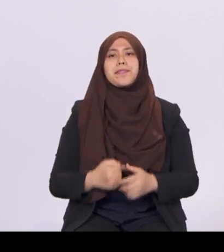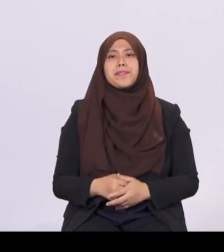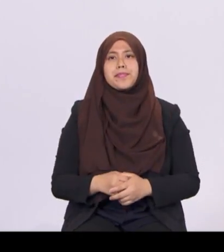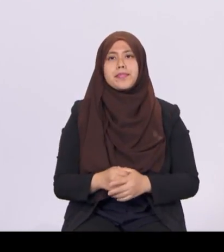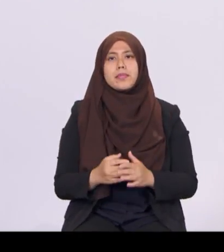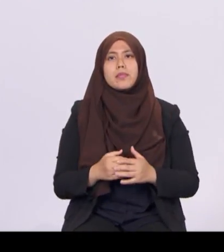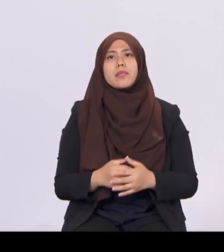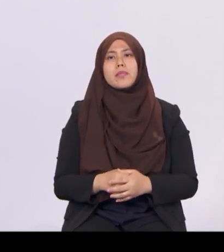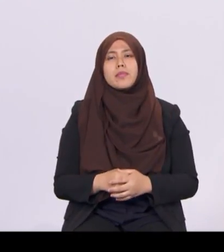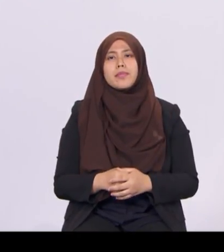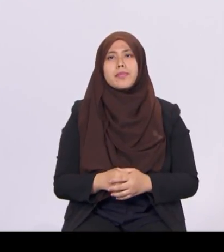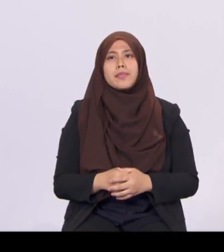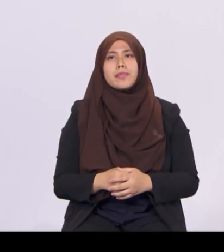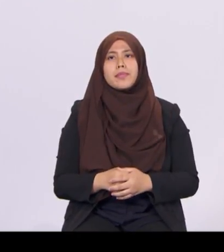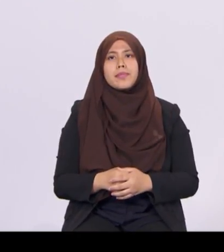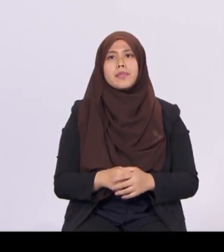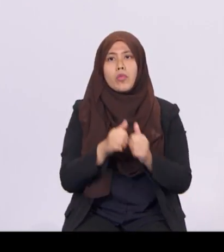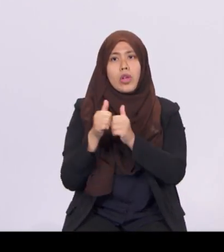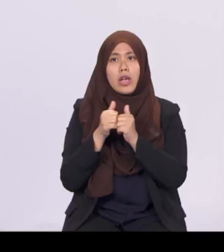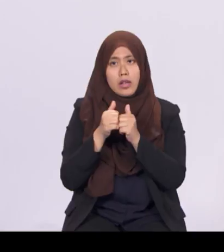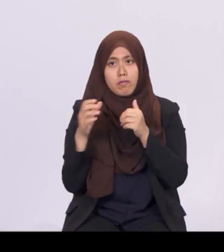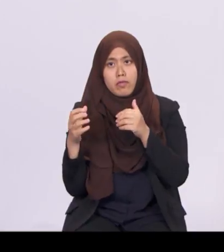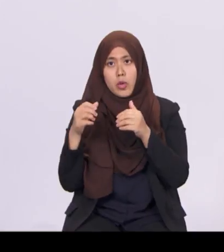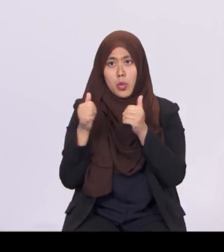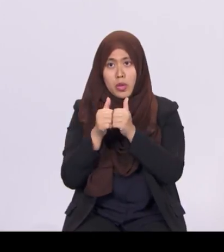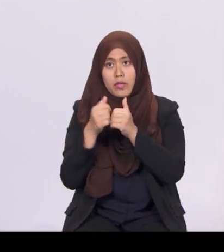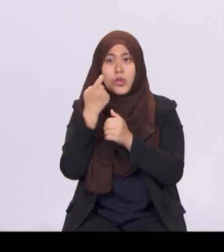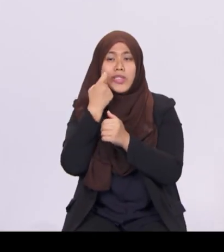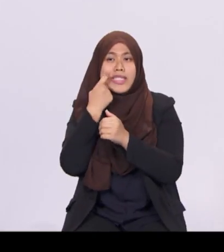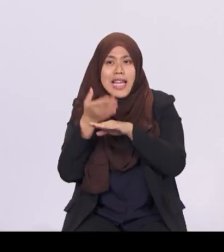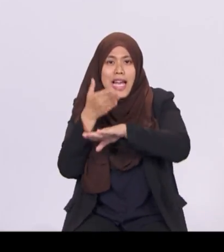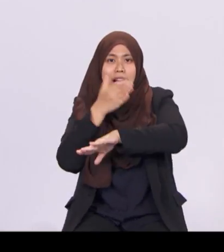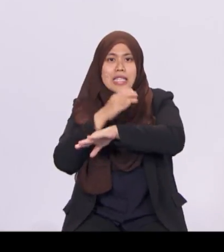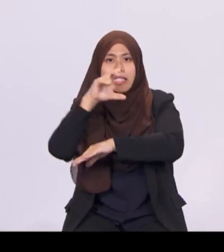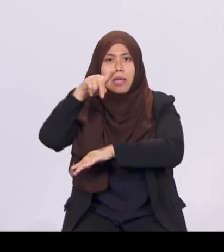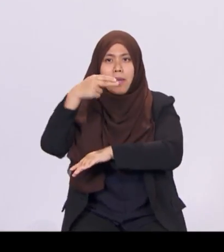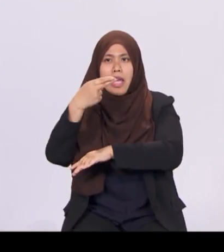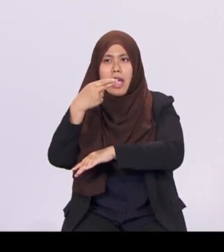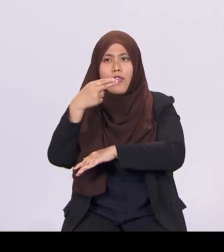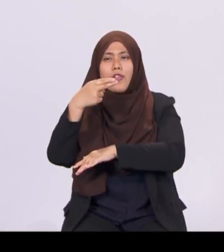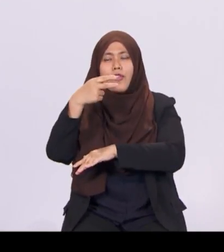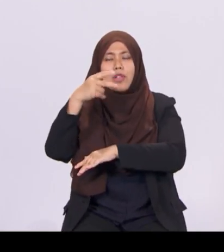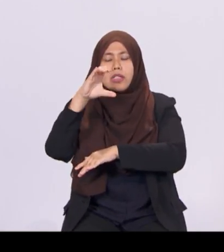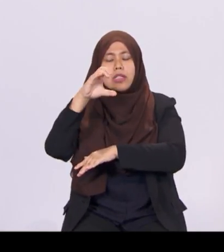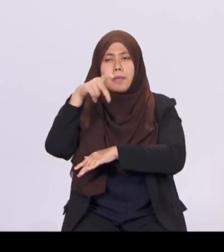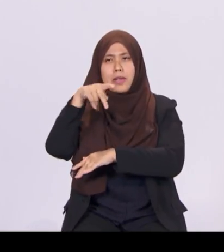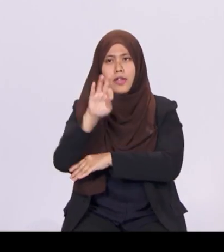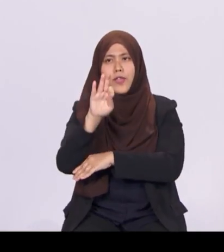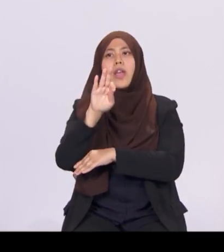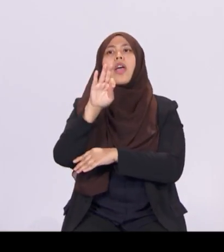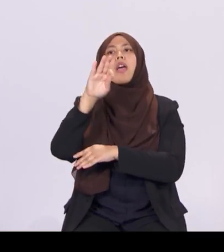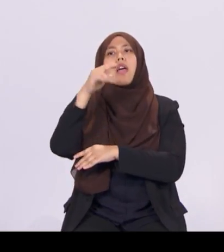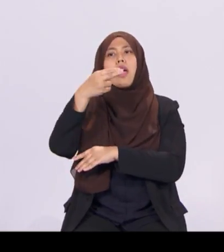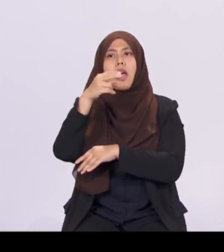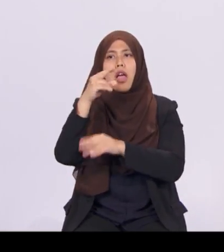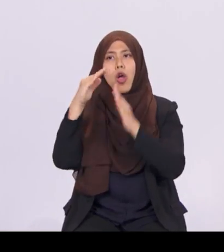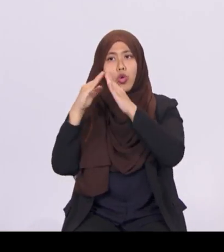Together with the recently enhanced CPF housing grants and additional CPF housing grants, a first-timer applicant can now